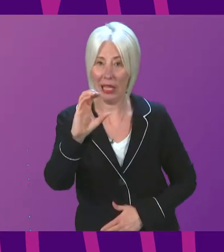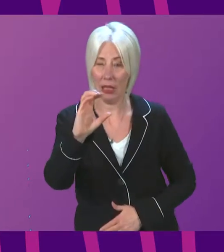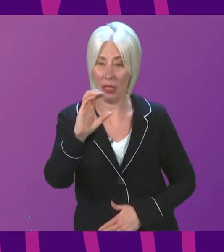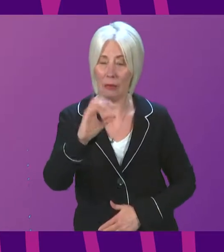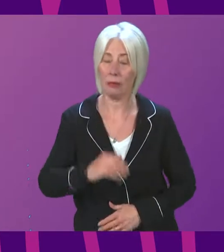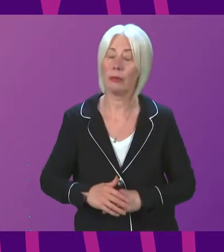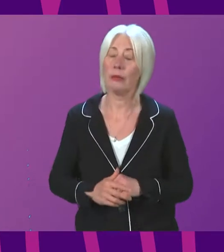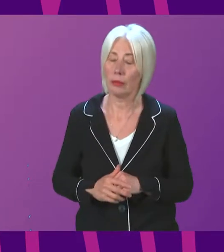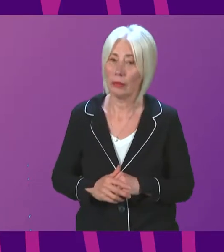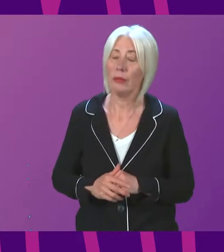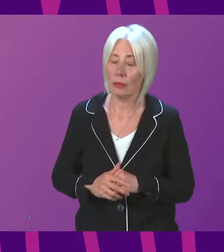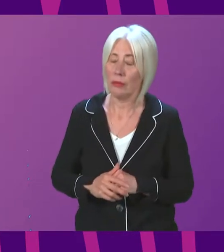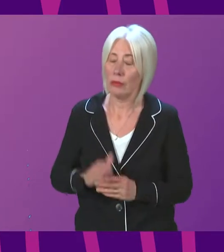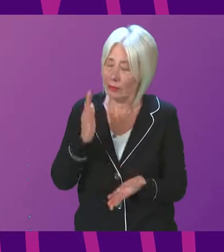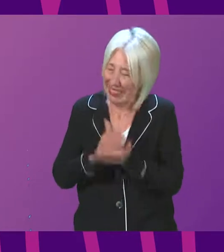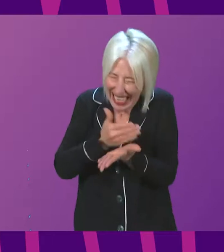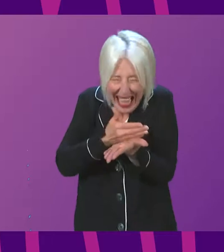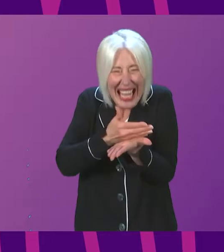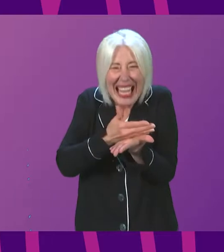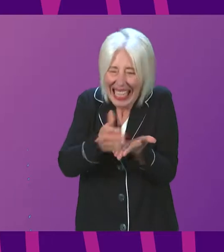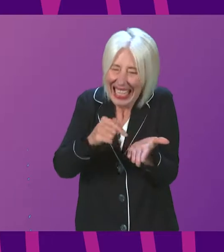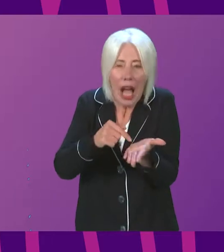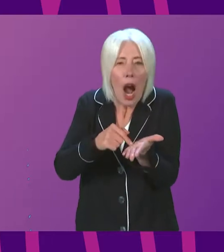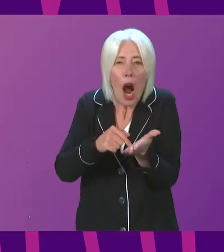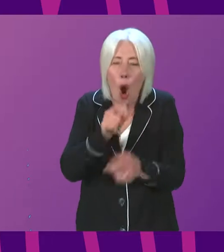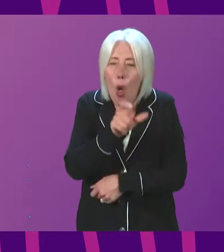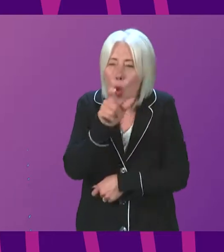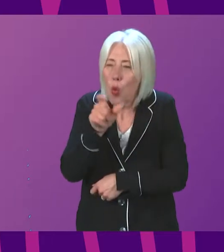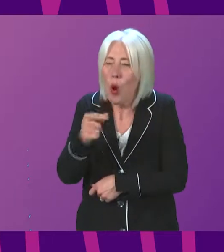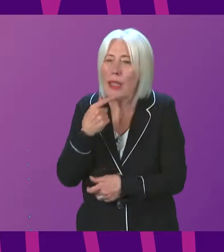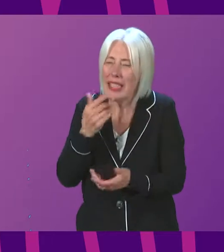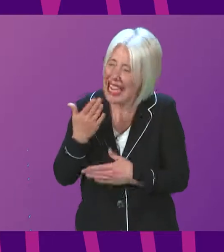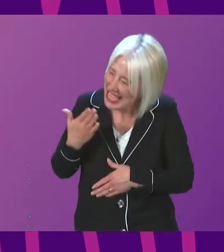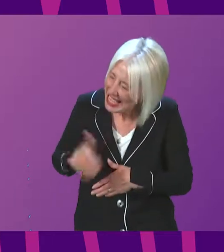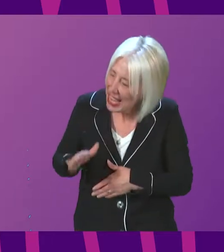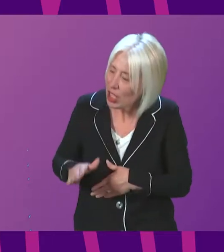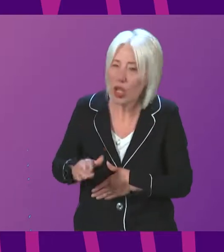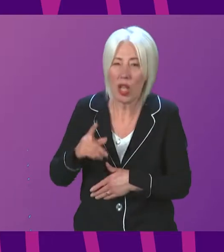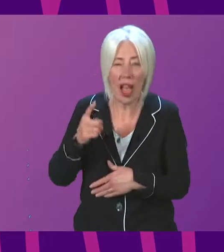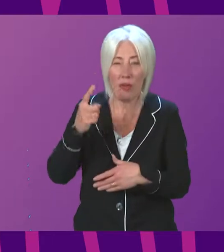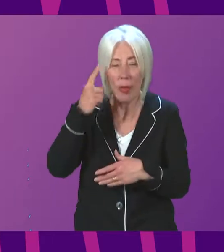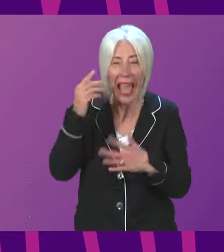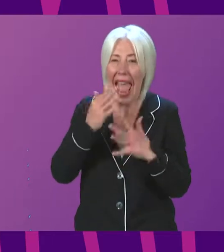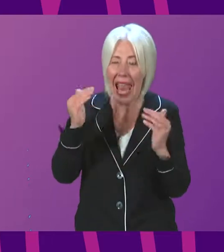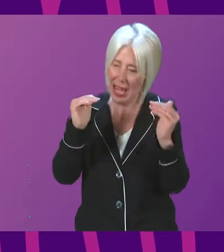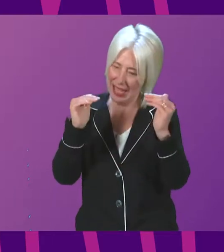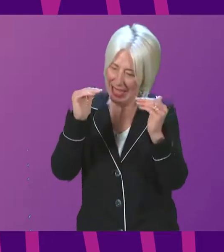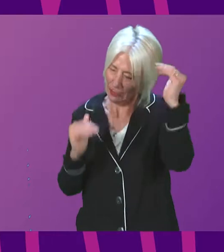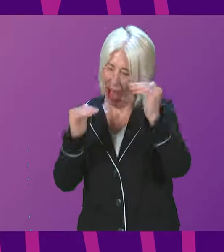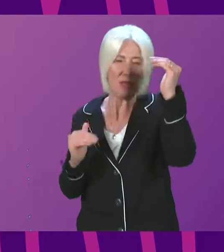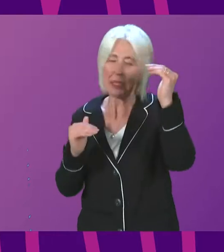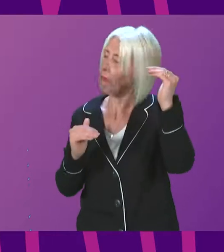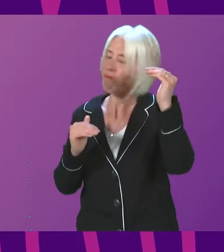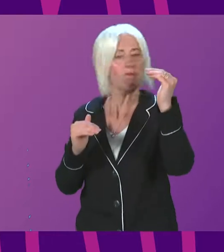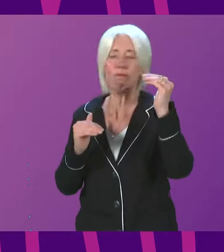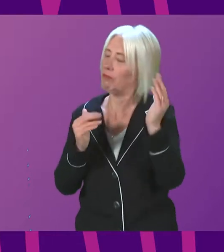there is very explicit wording about the necessity to consider any disparity in the strategic elements